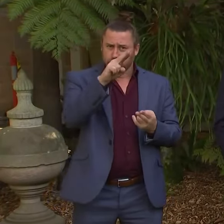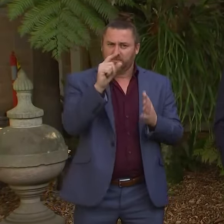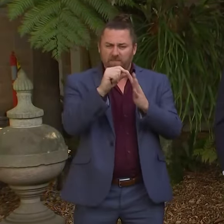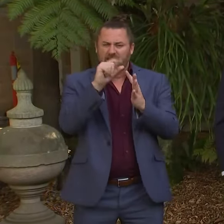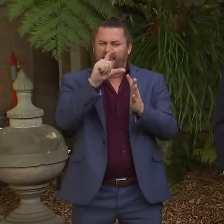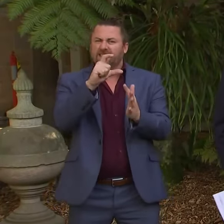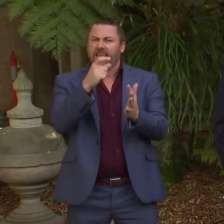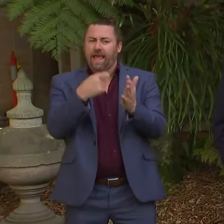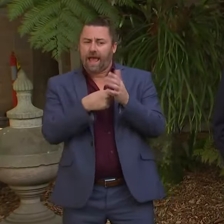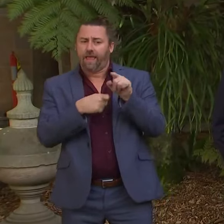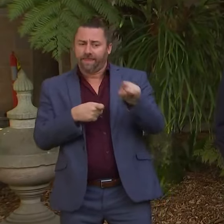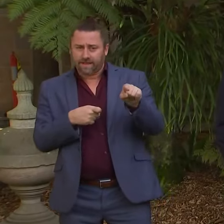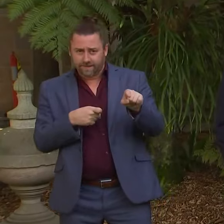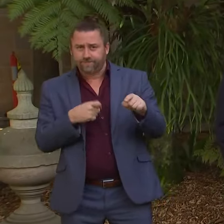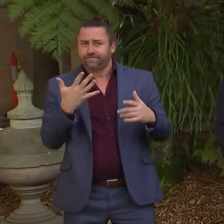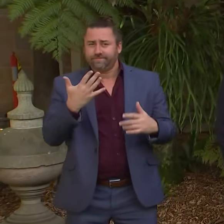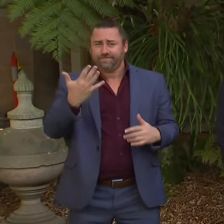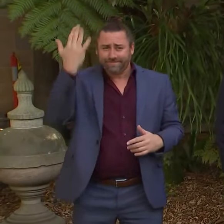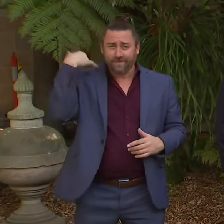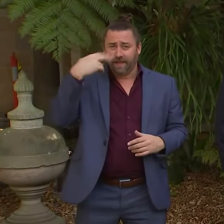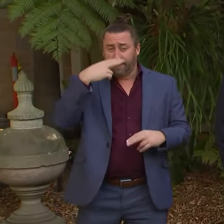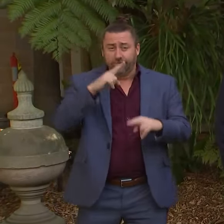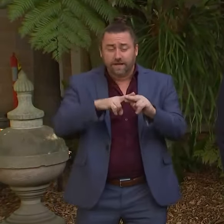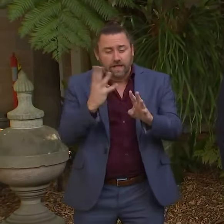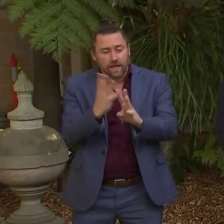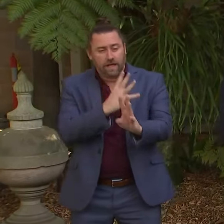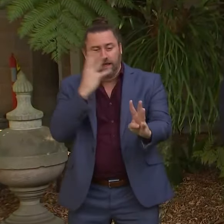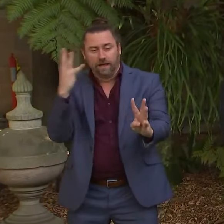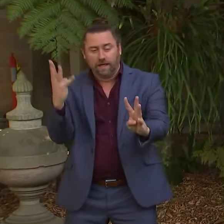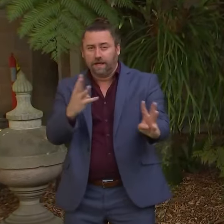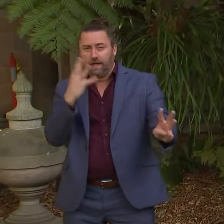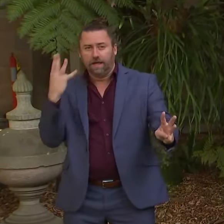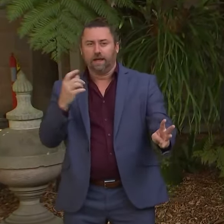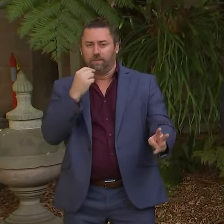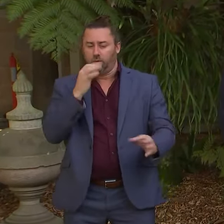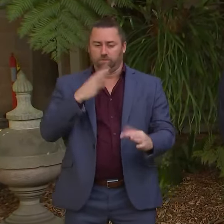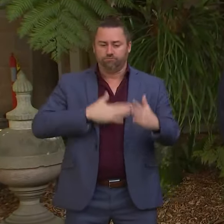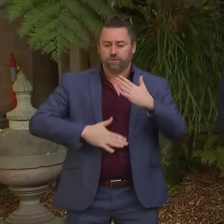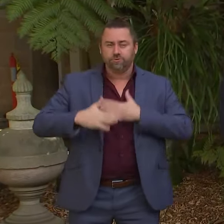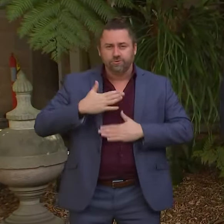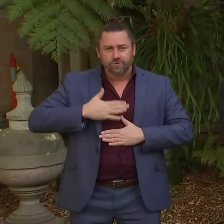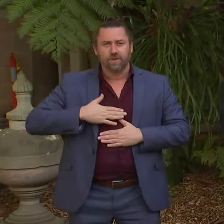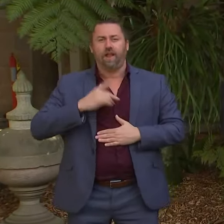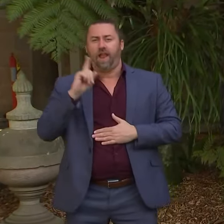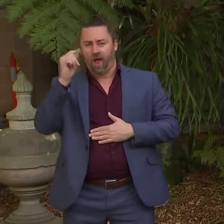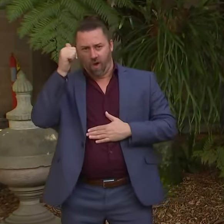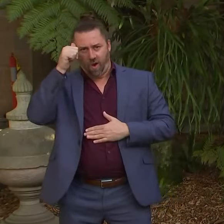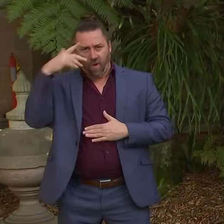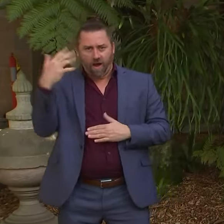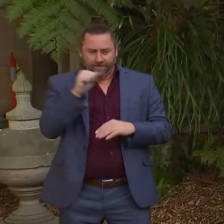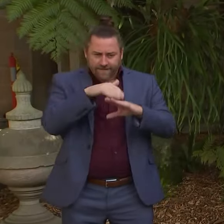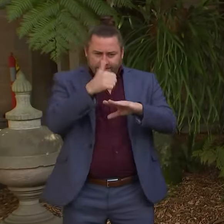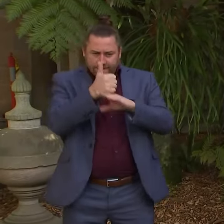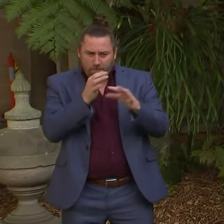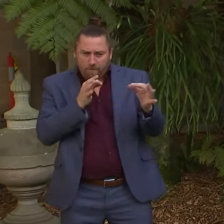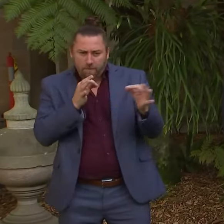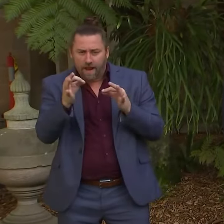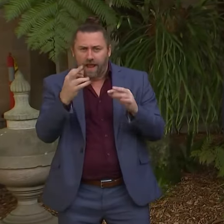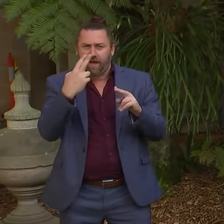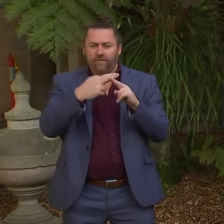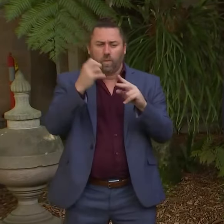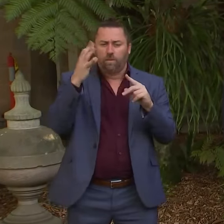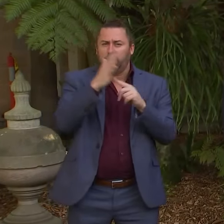we are not seeing the long lines at our testing clinics anymore and we have our priority lines for key frontline